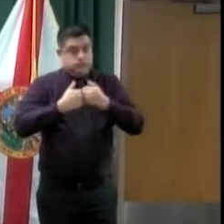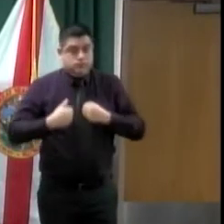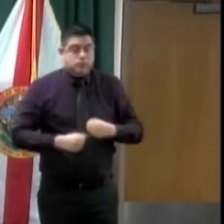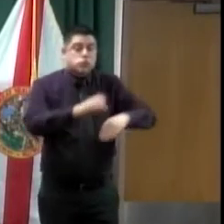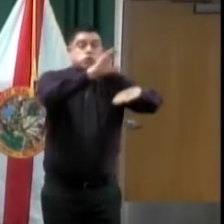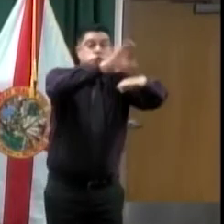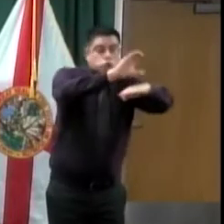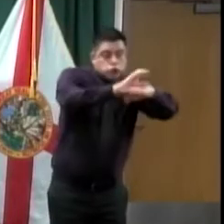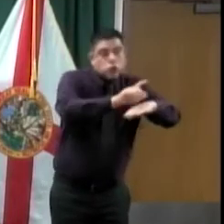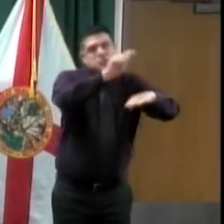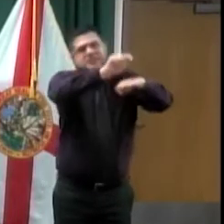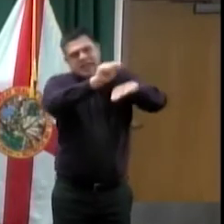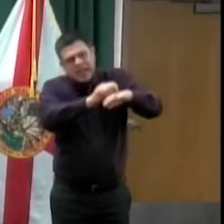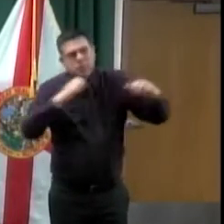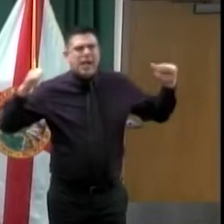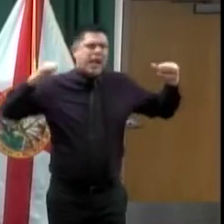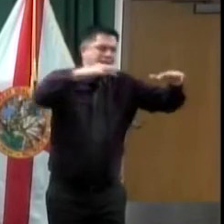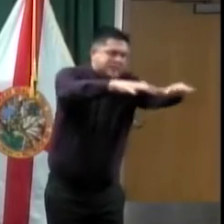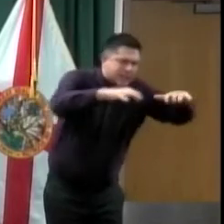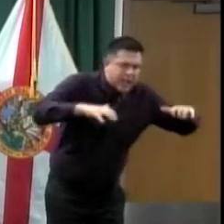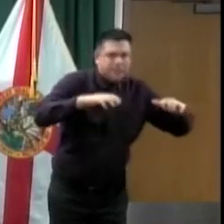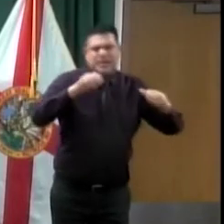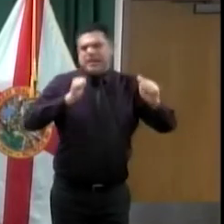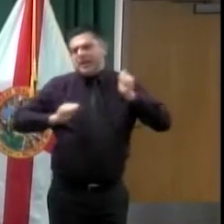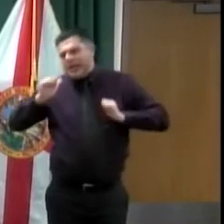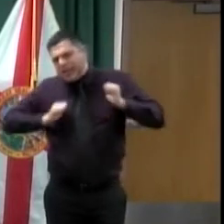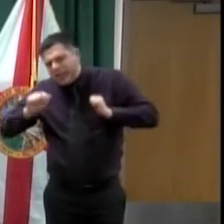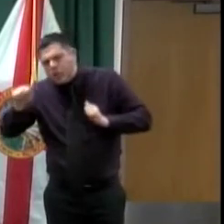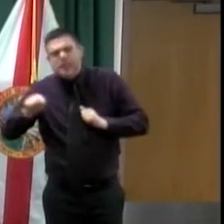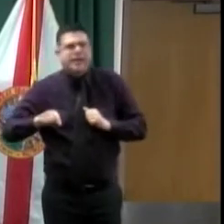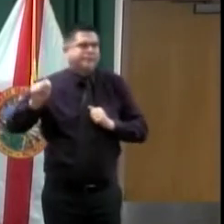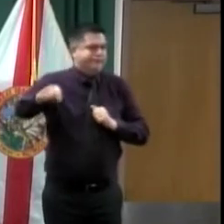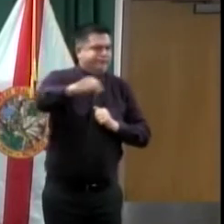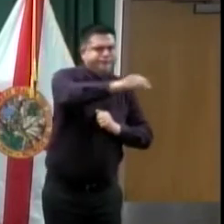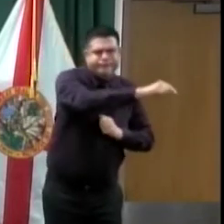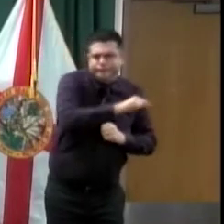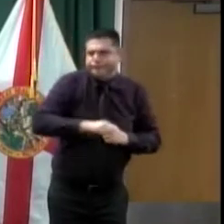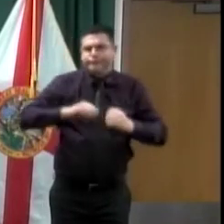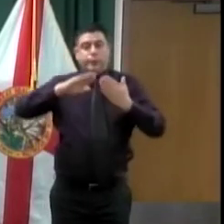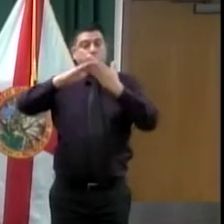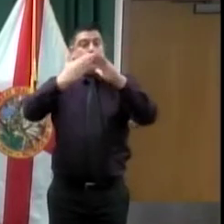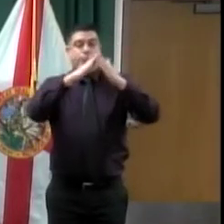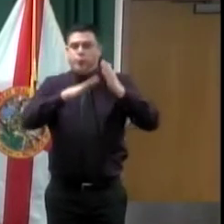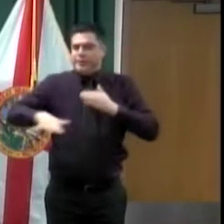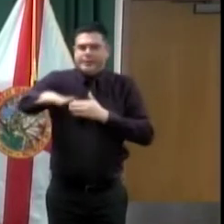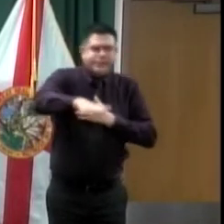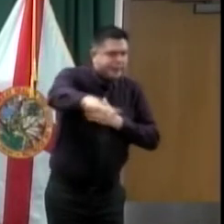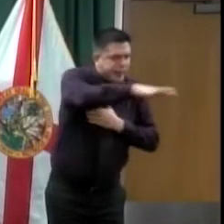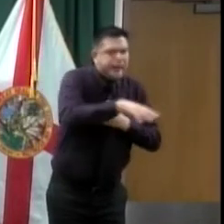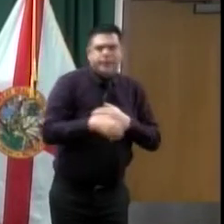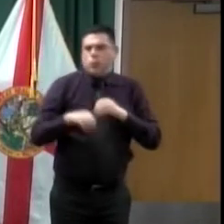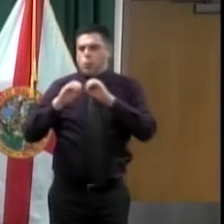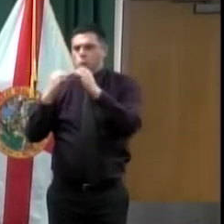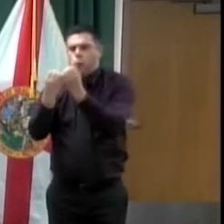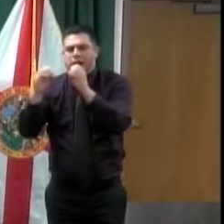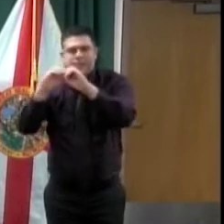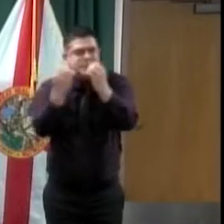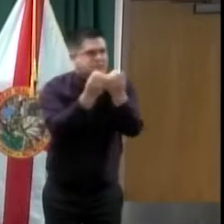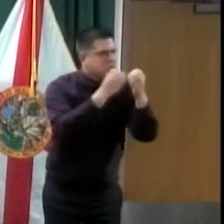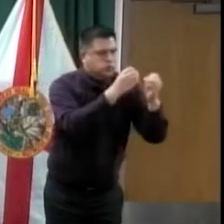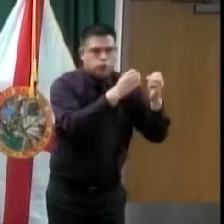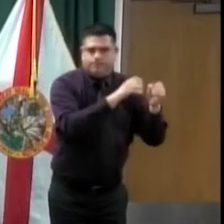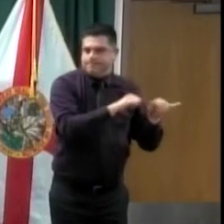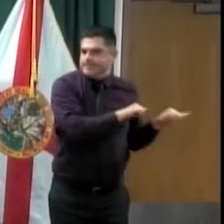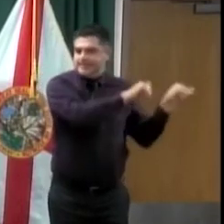fraternal organizations, but 10 or less people following the CDC guidance and also following the president's